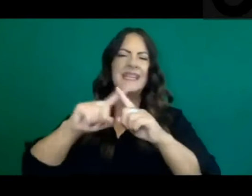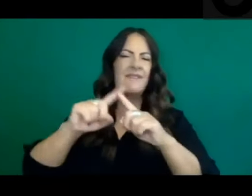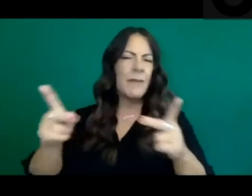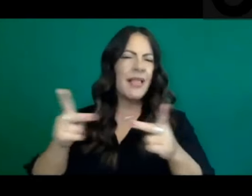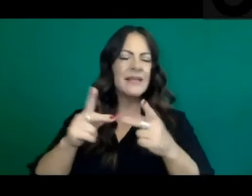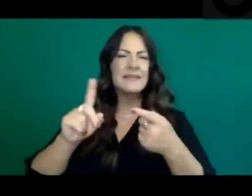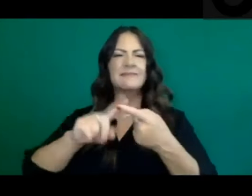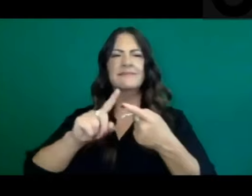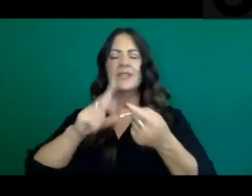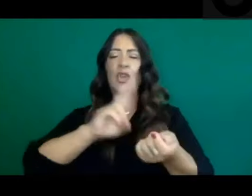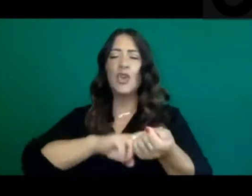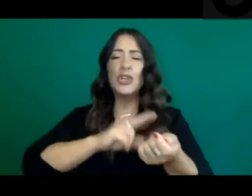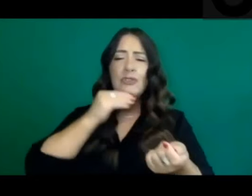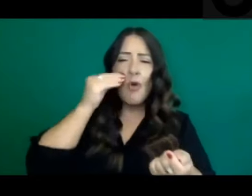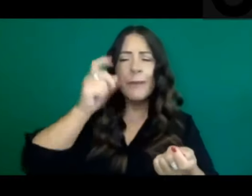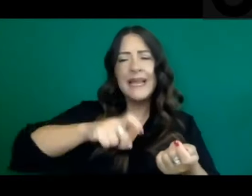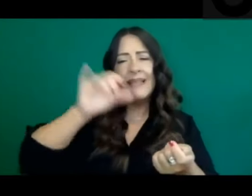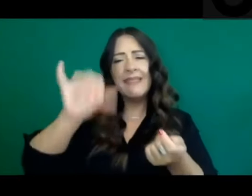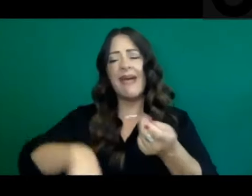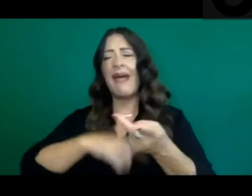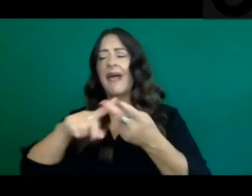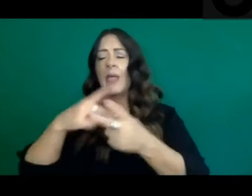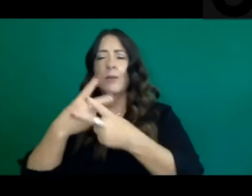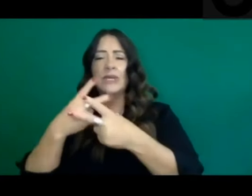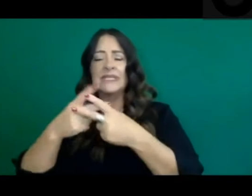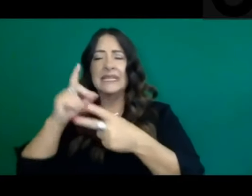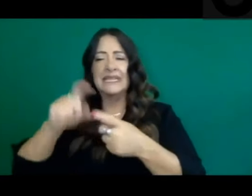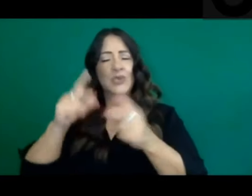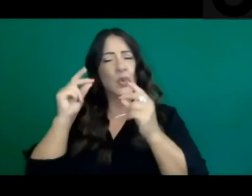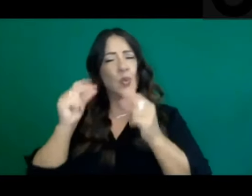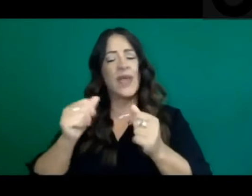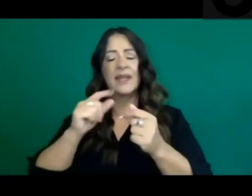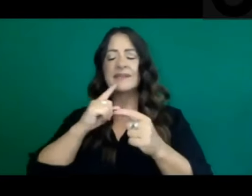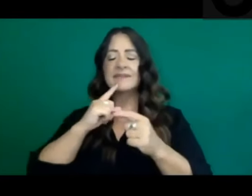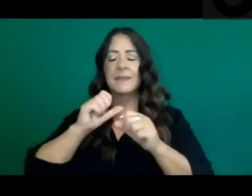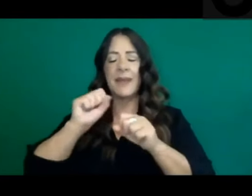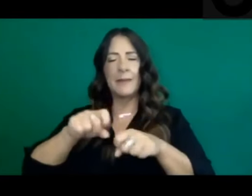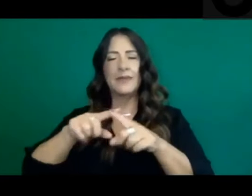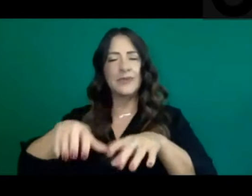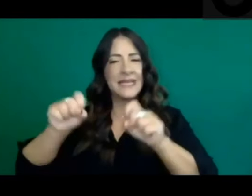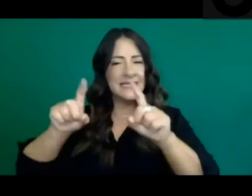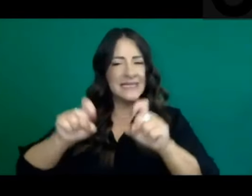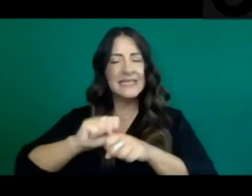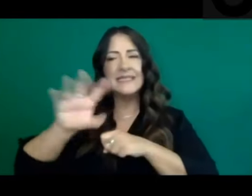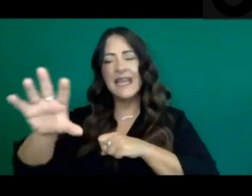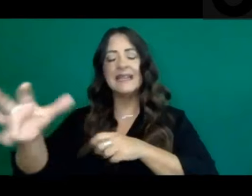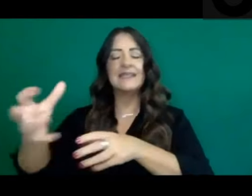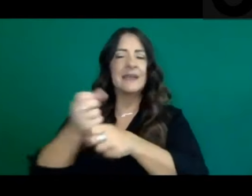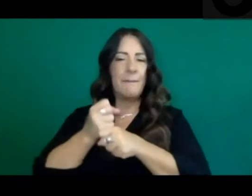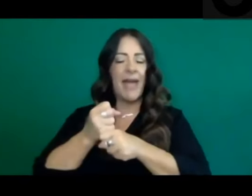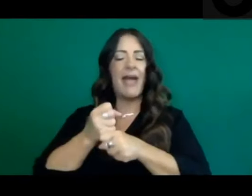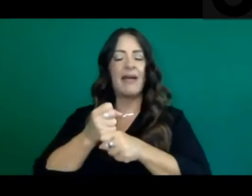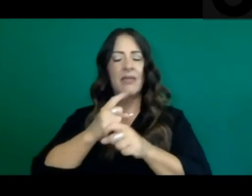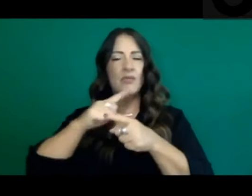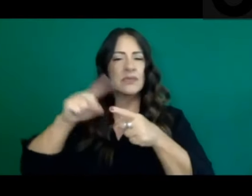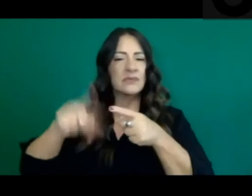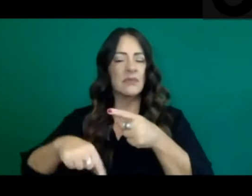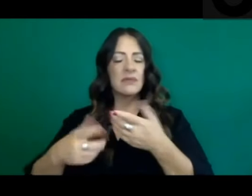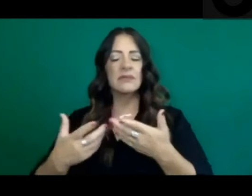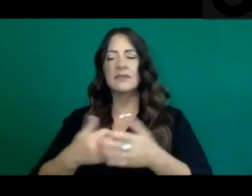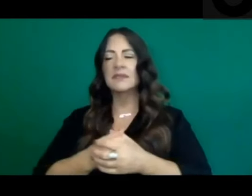facilities. So doing that sort of supply demand matching has been effective and paid off.